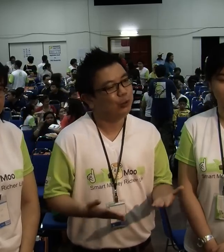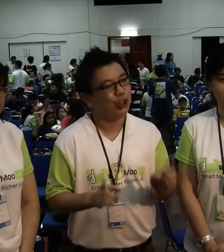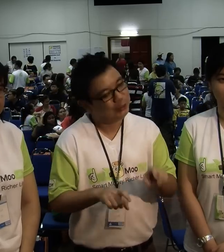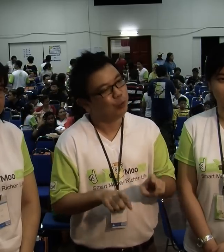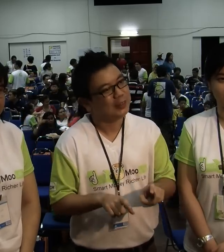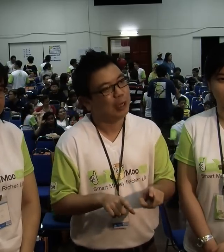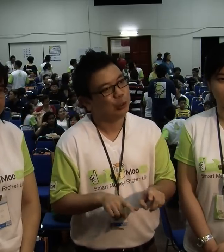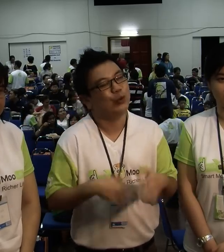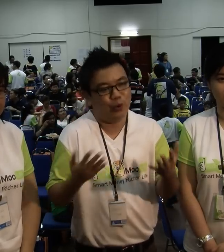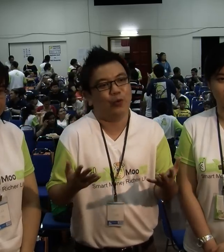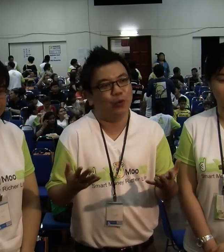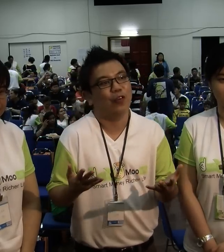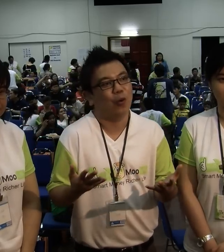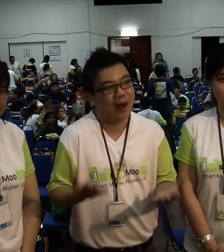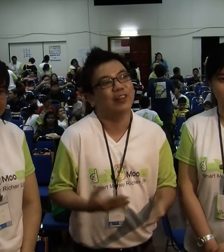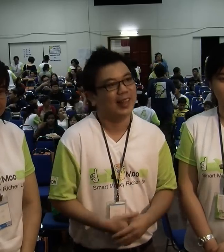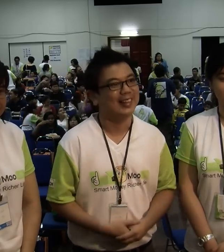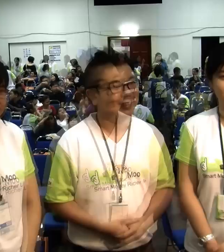to use the website for whatever they need.